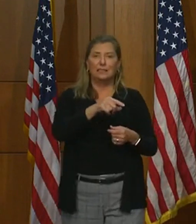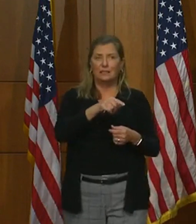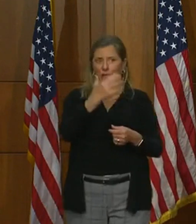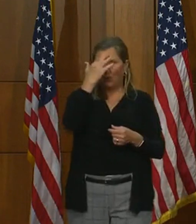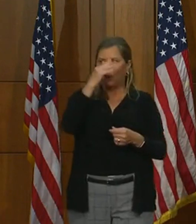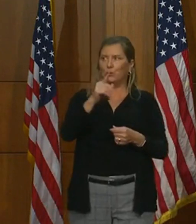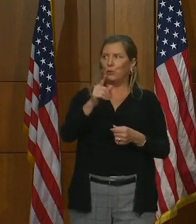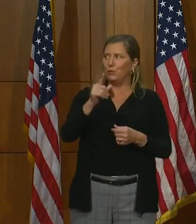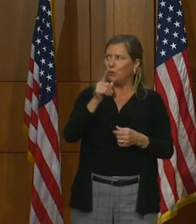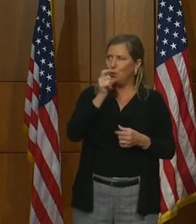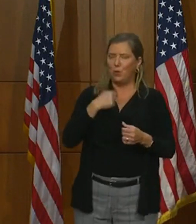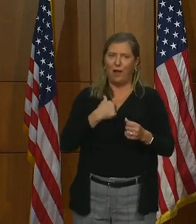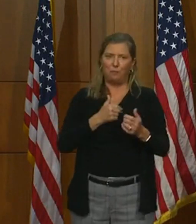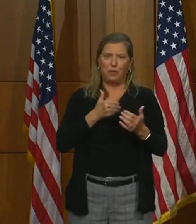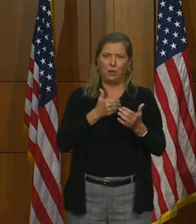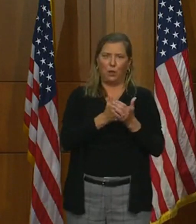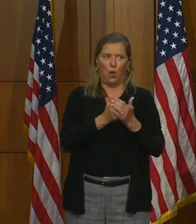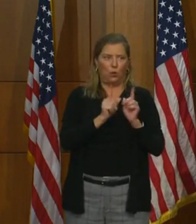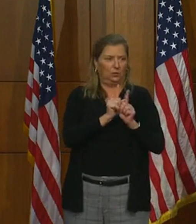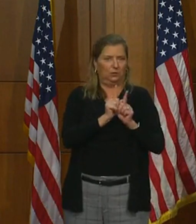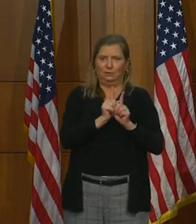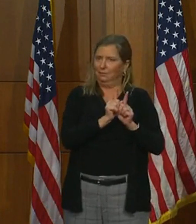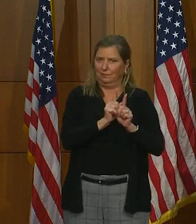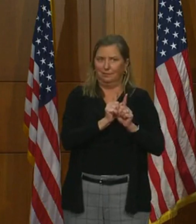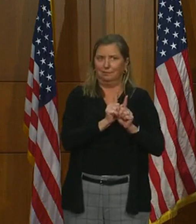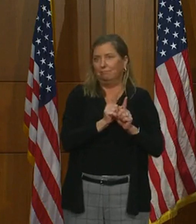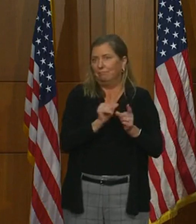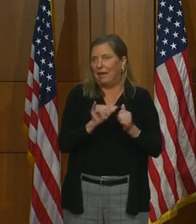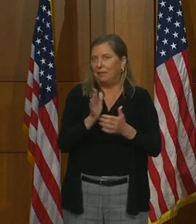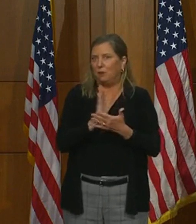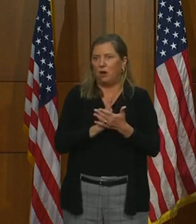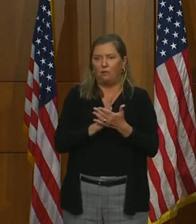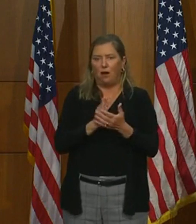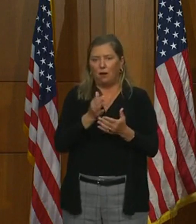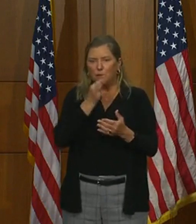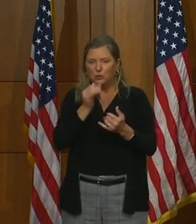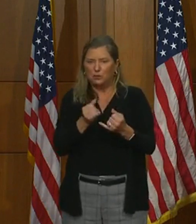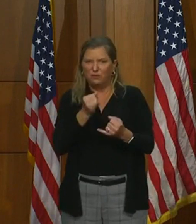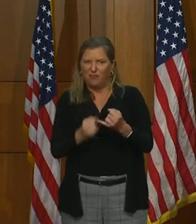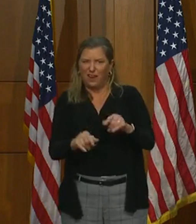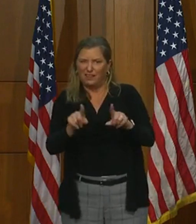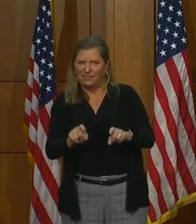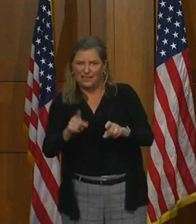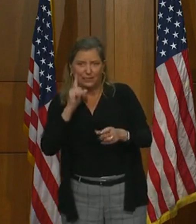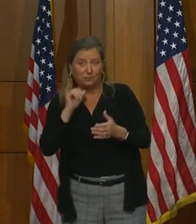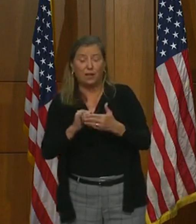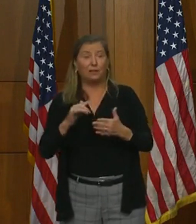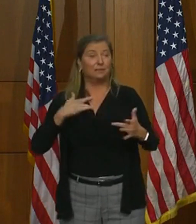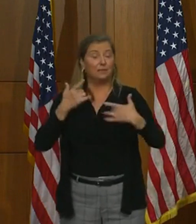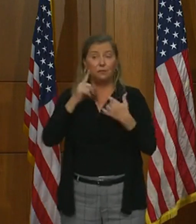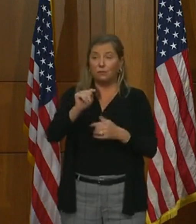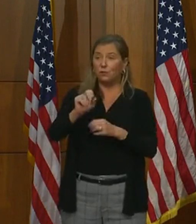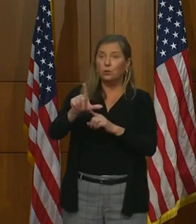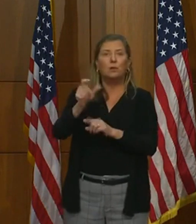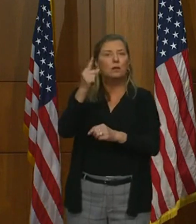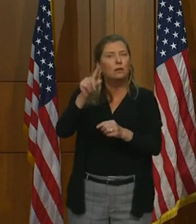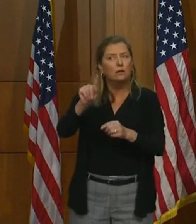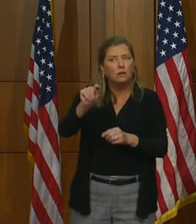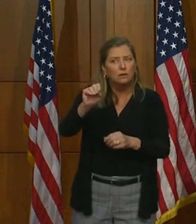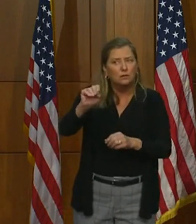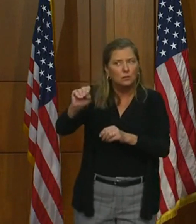track of who the folks I've been close to as part of our near-final testing. So we're excited about that tool. Again, it's a tool